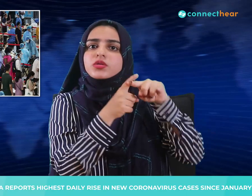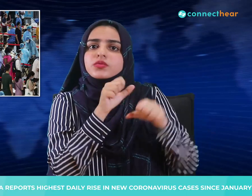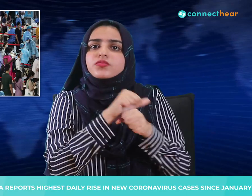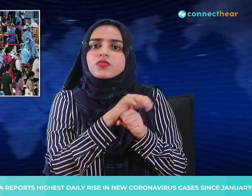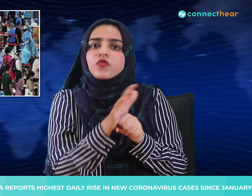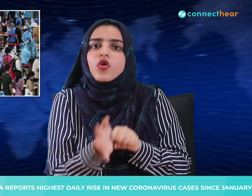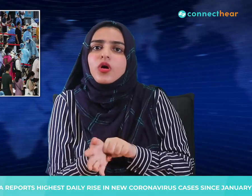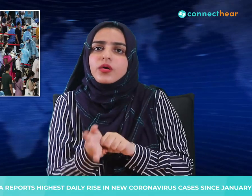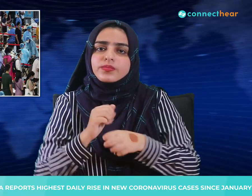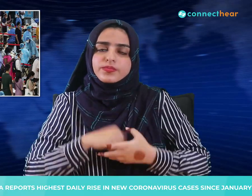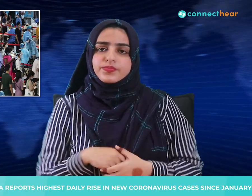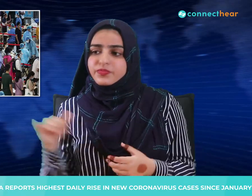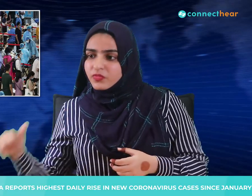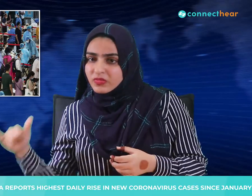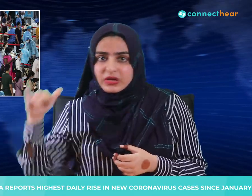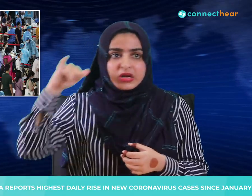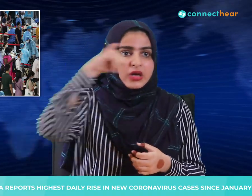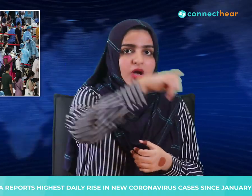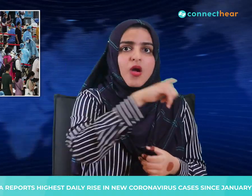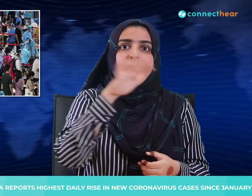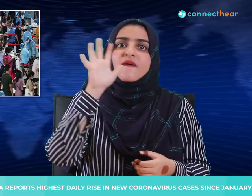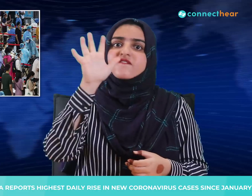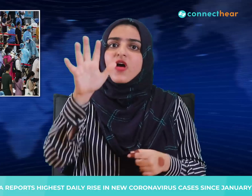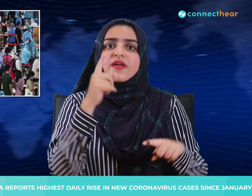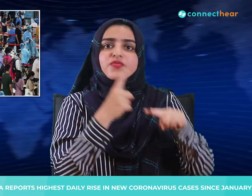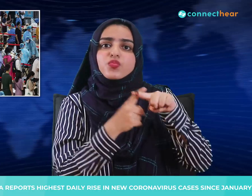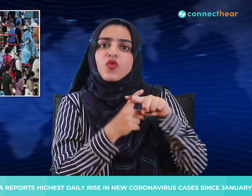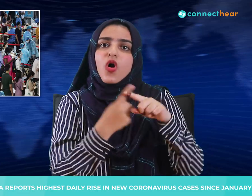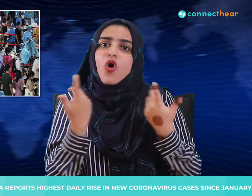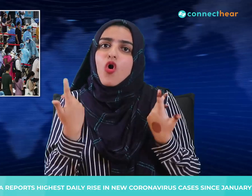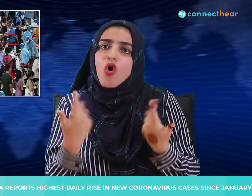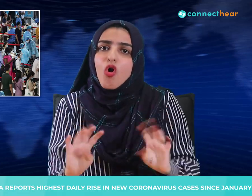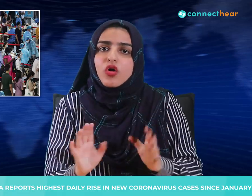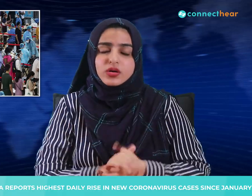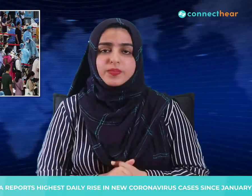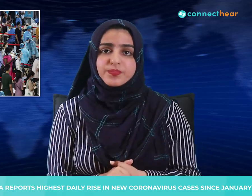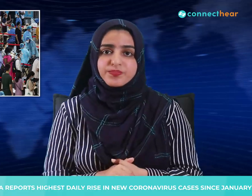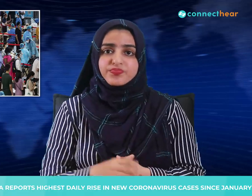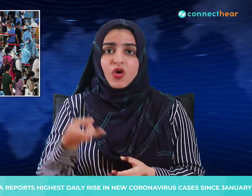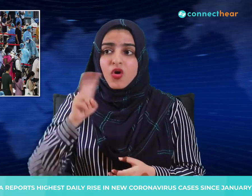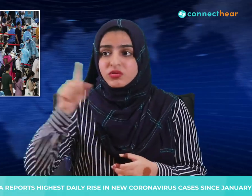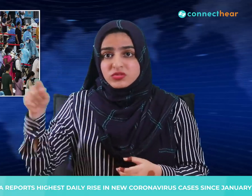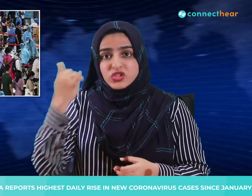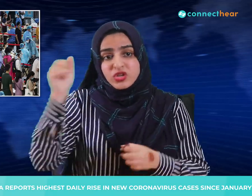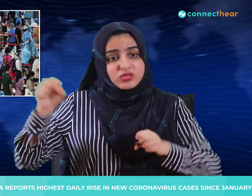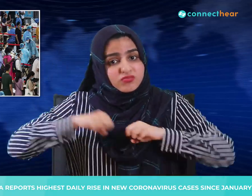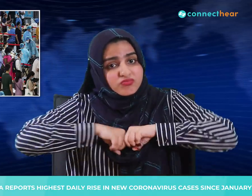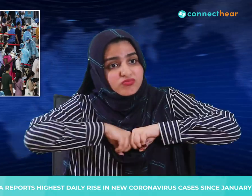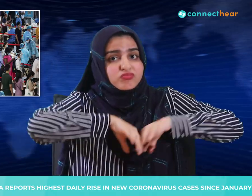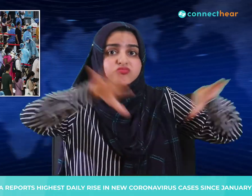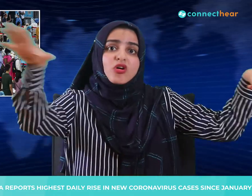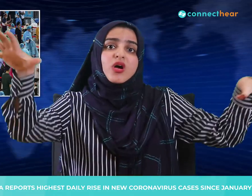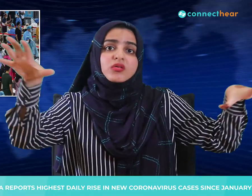arriving in neighboring province, sparking fears that the cluster could lead to a fresh nationwide outbreak.